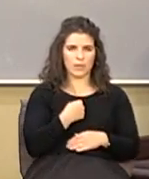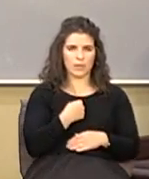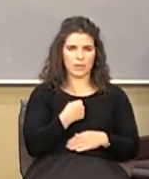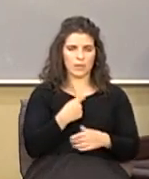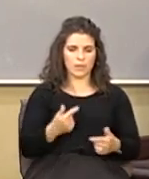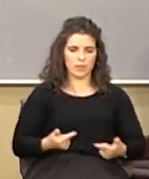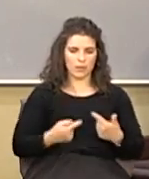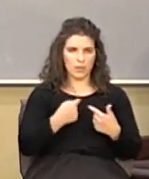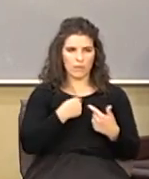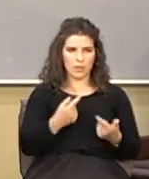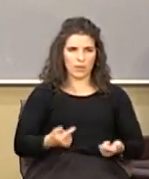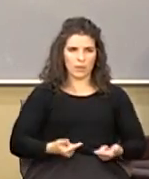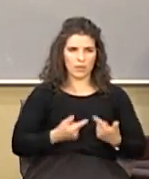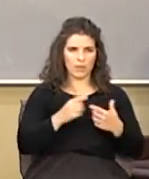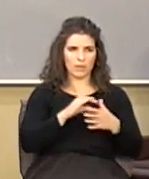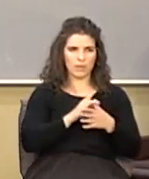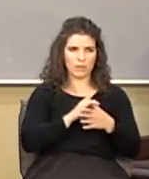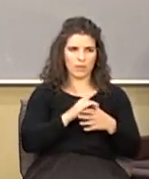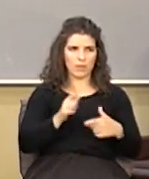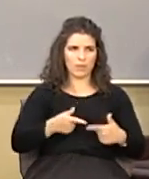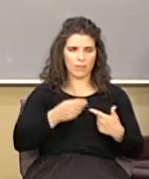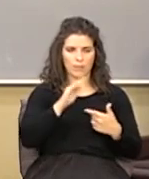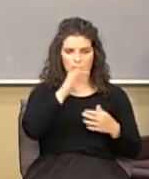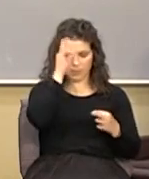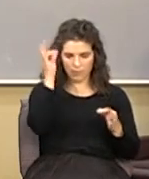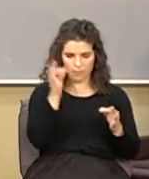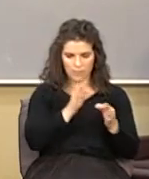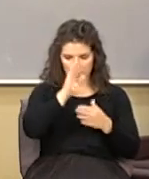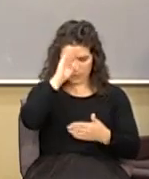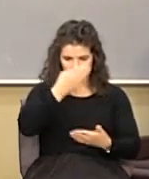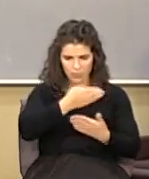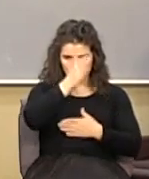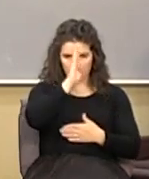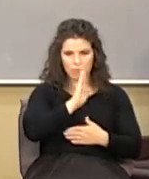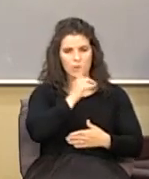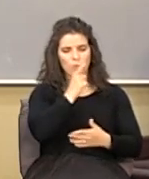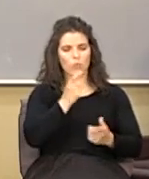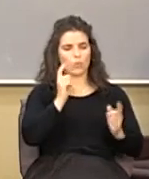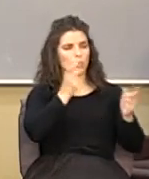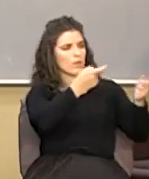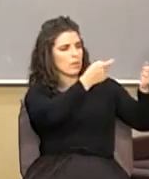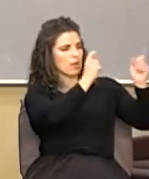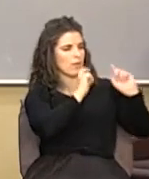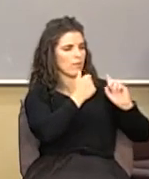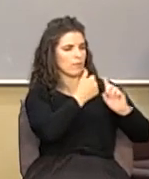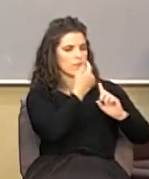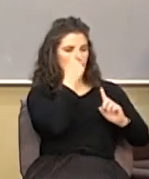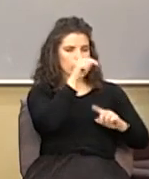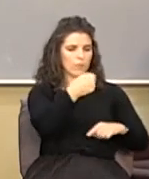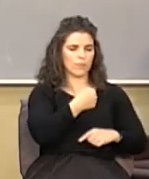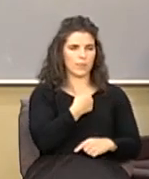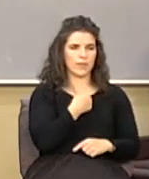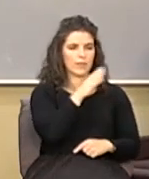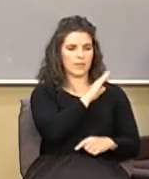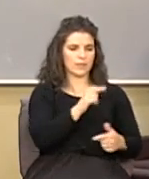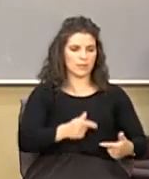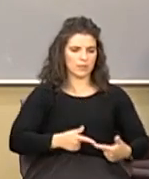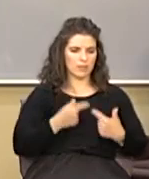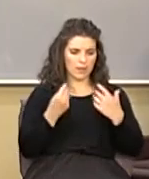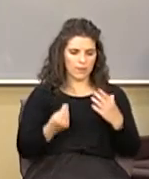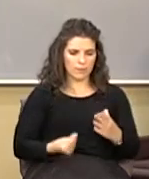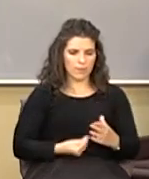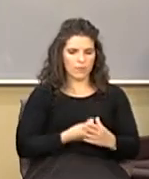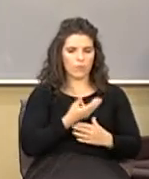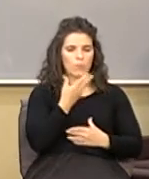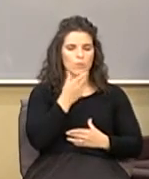and the life that I live in the flesh I live by the faith the Son of God who loved me gave himself for me his life living through us living in an